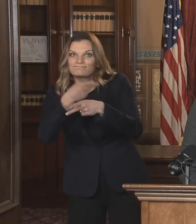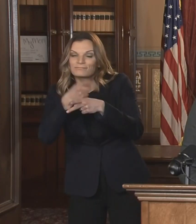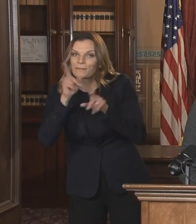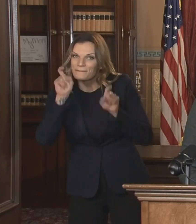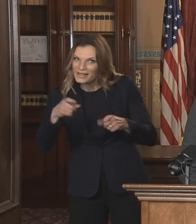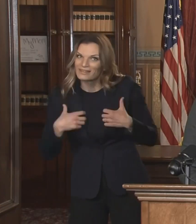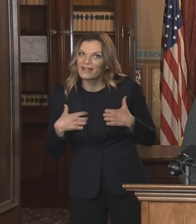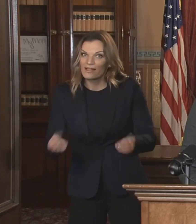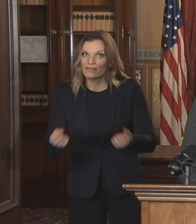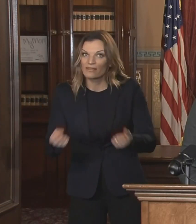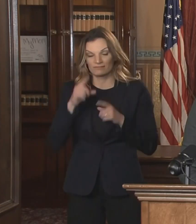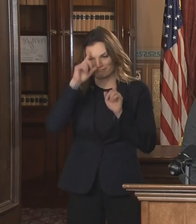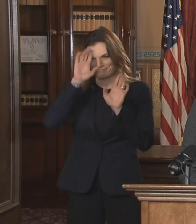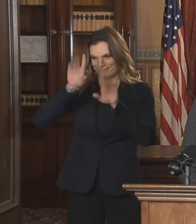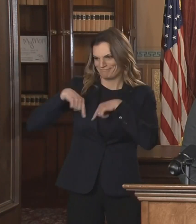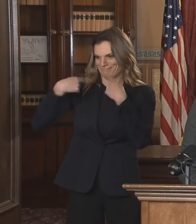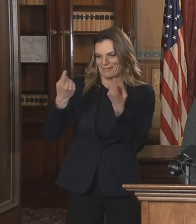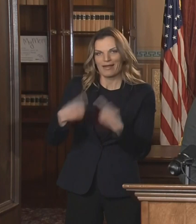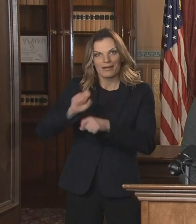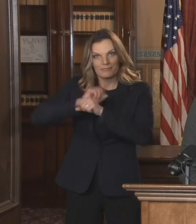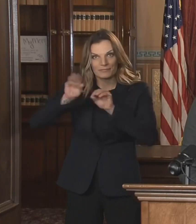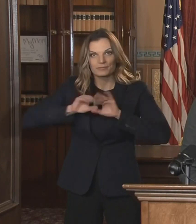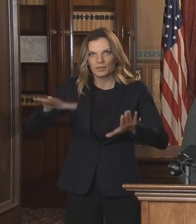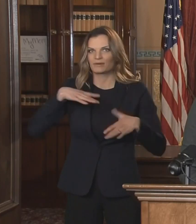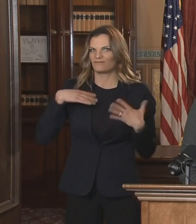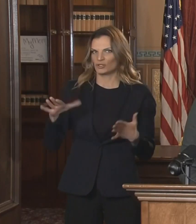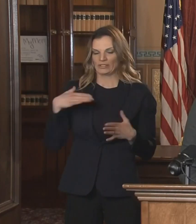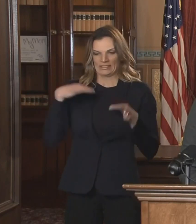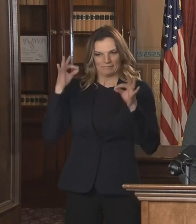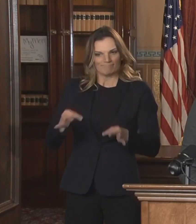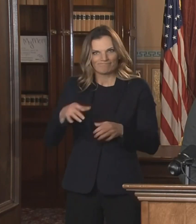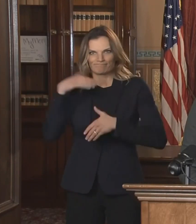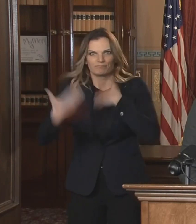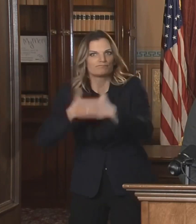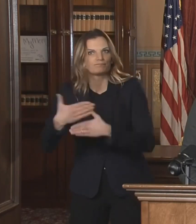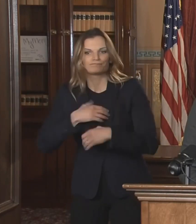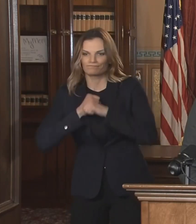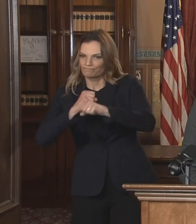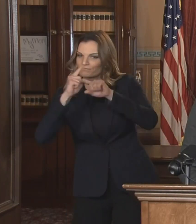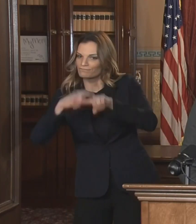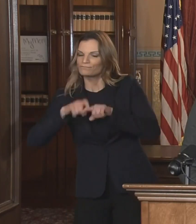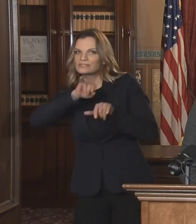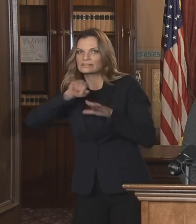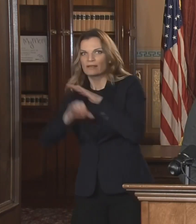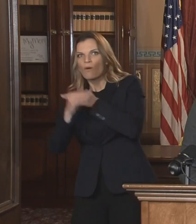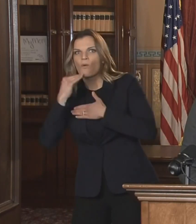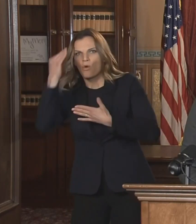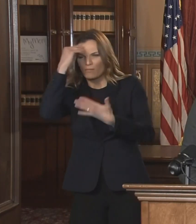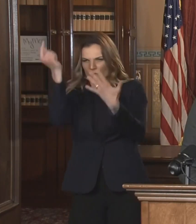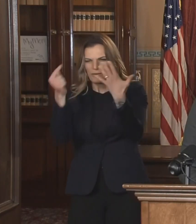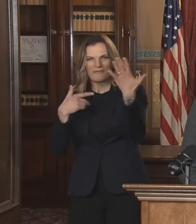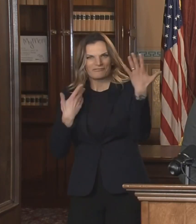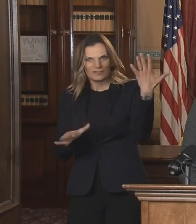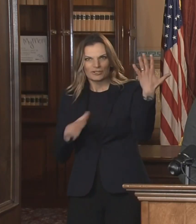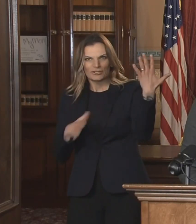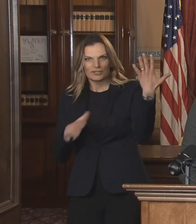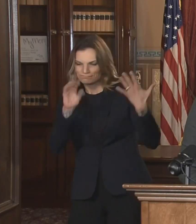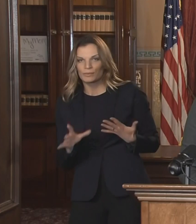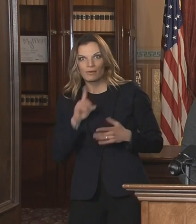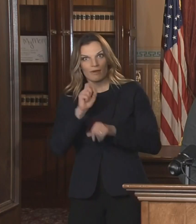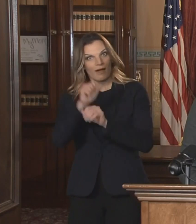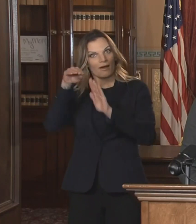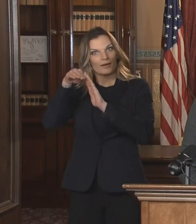action to save lives and protect people. This virus has infected more than 350,000 Michiganders,